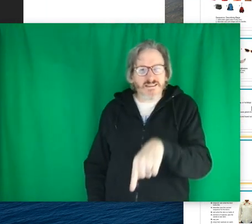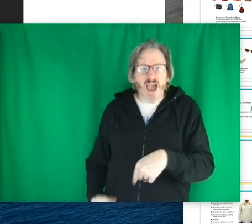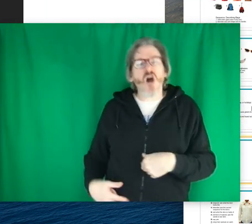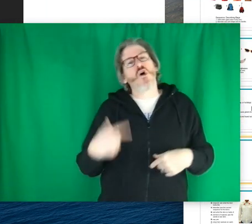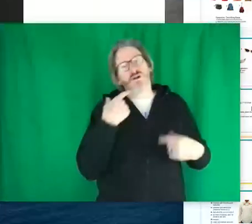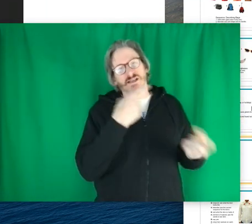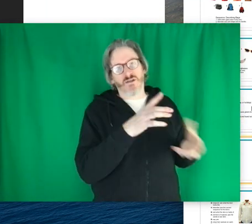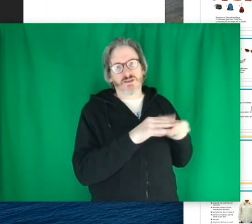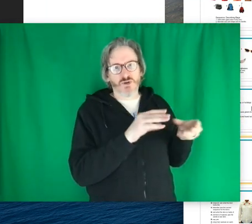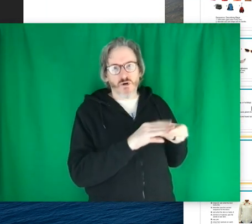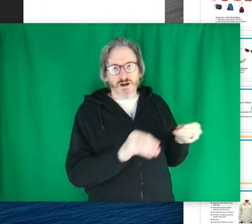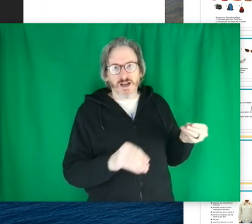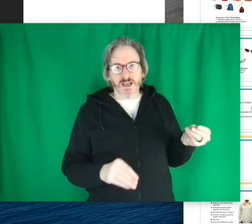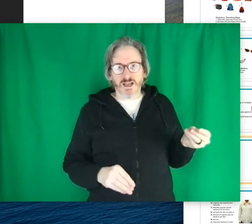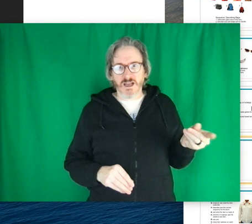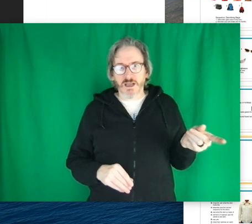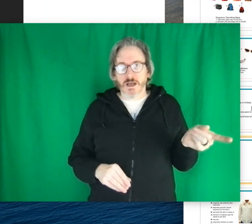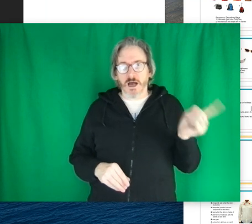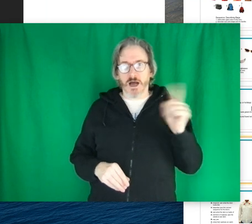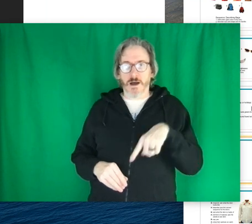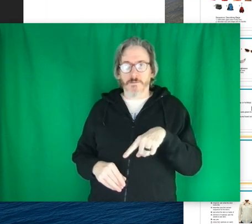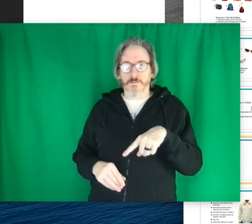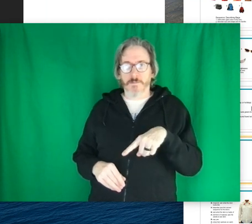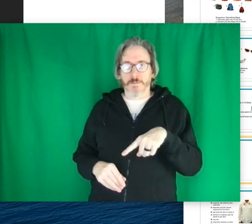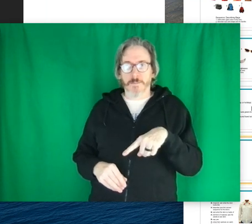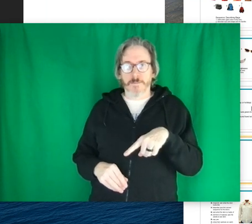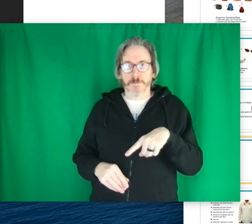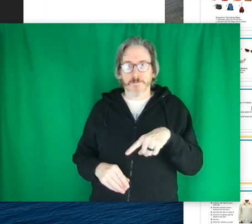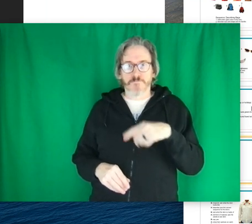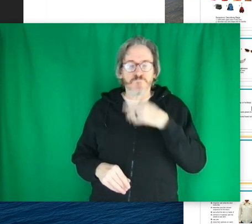where'd you get that oh tell the story um